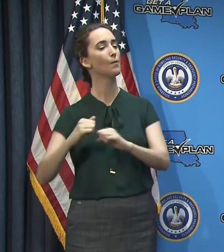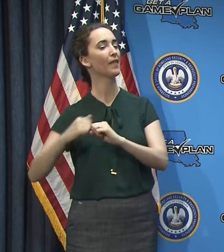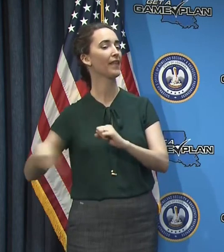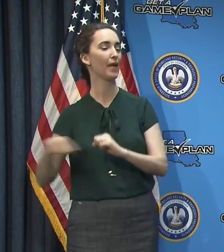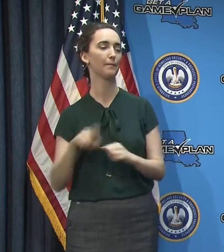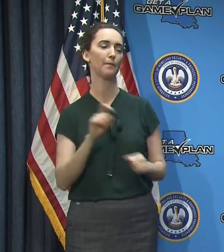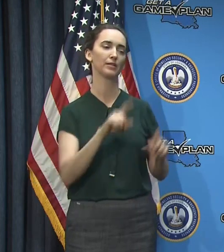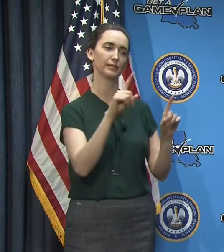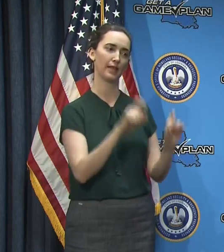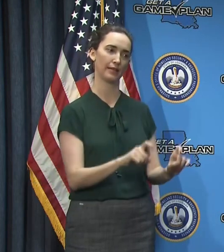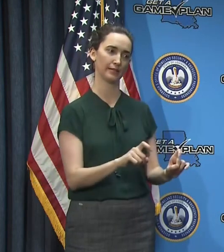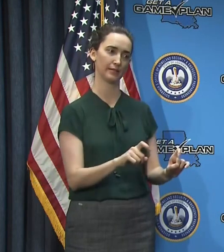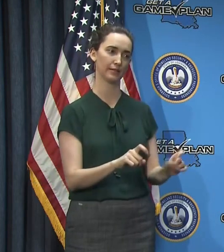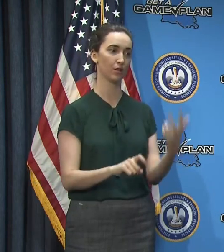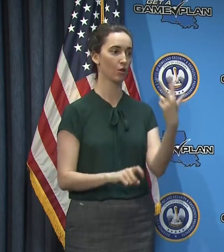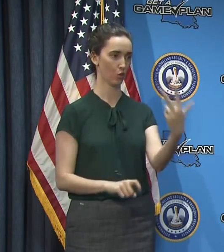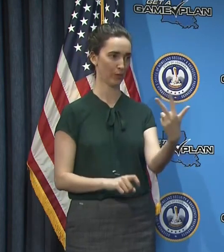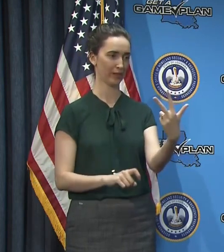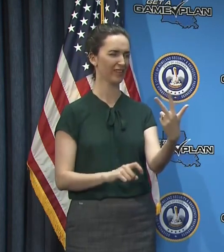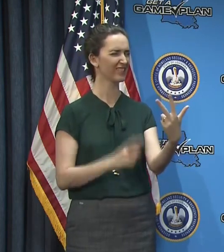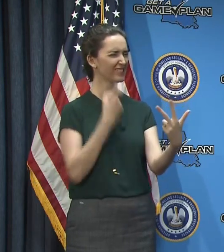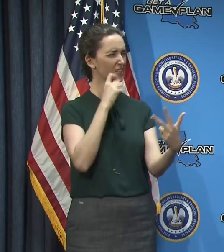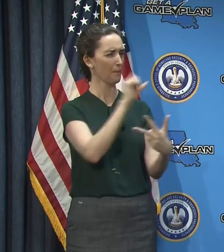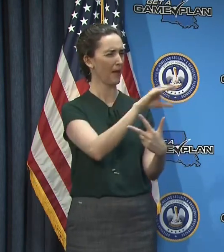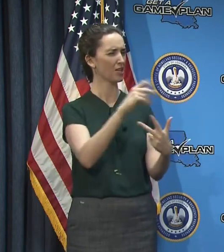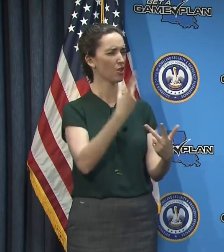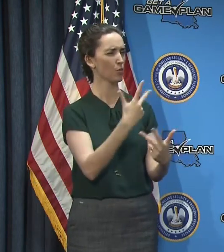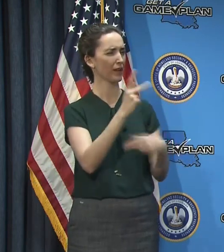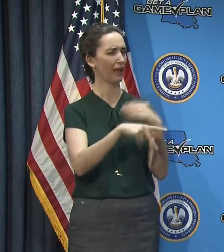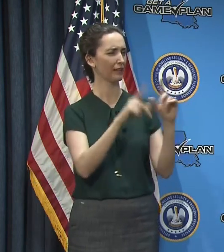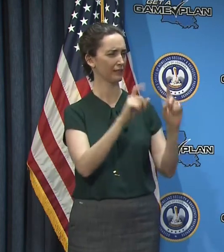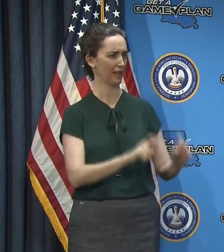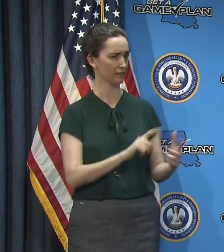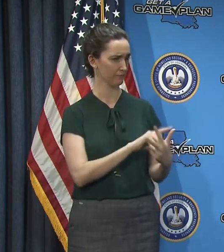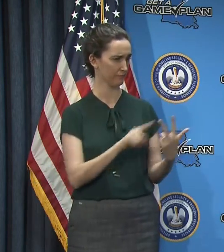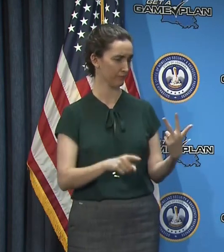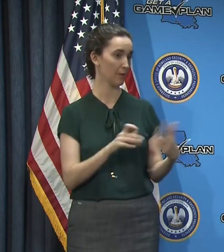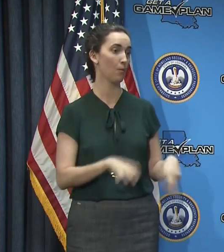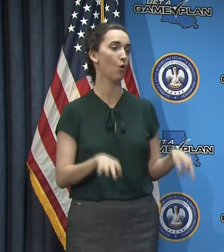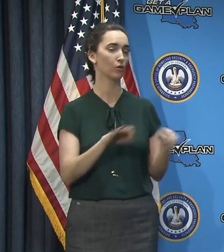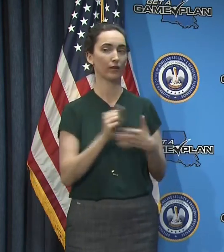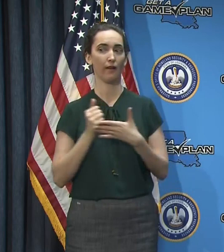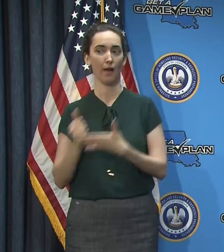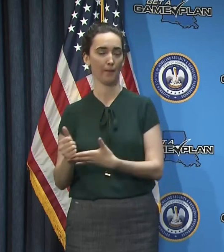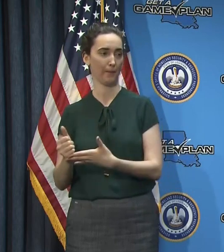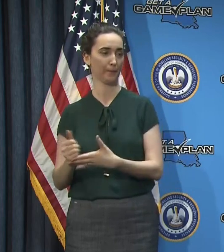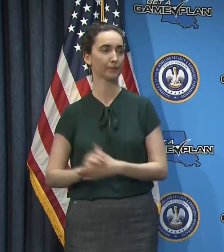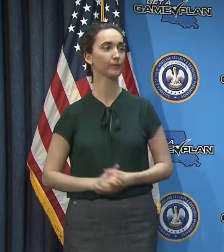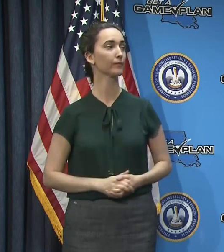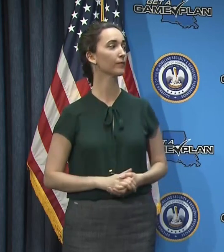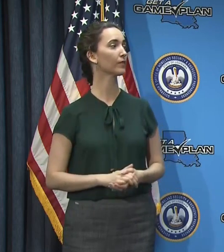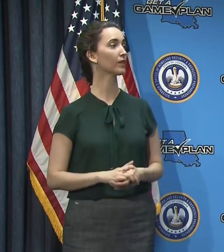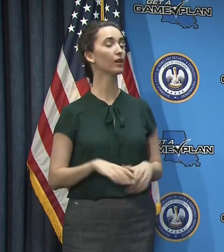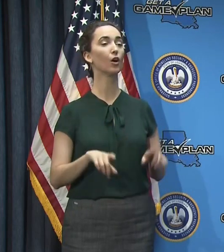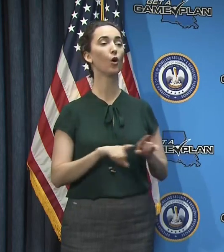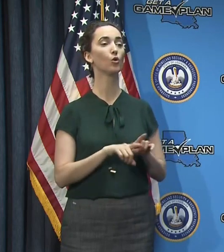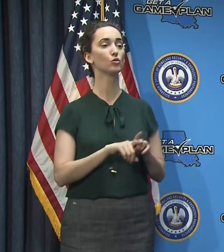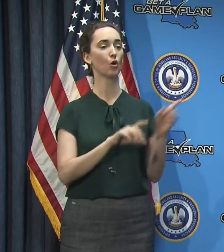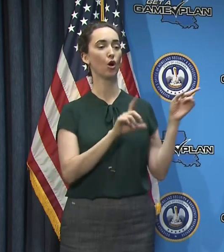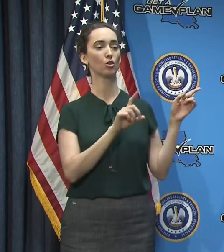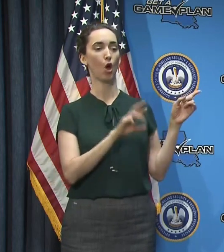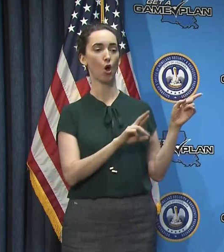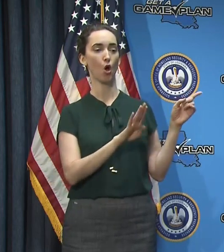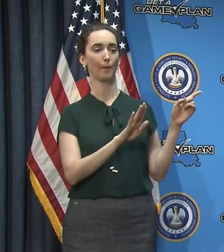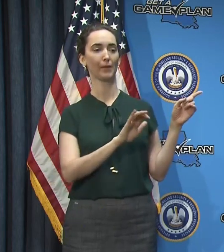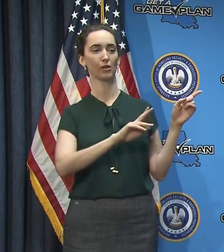us to do that and the testing of all three types. And I, continue to, um, to share Dr. B's, uh, feelings on this.